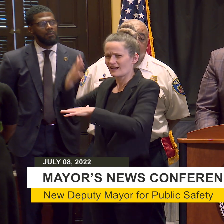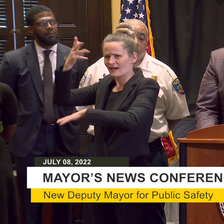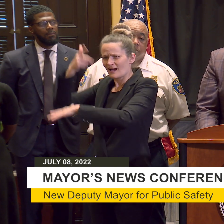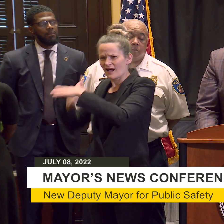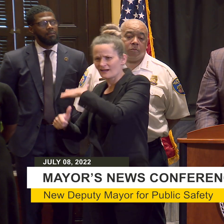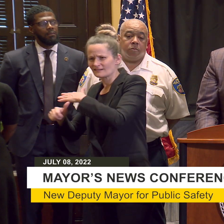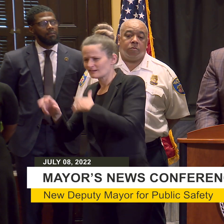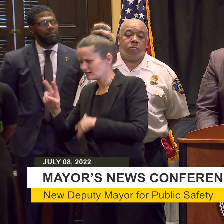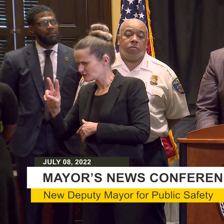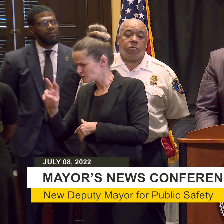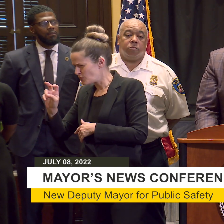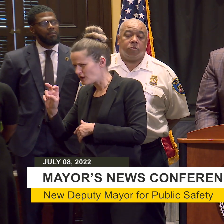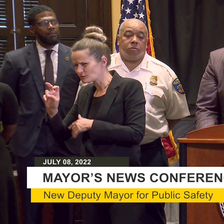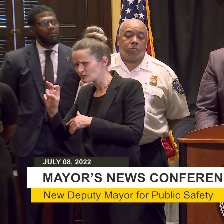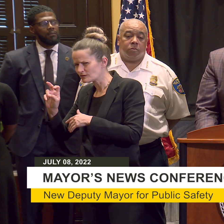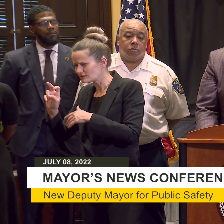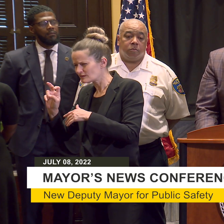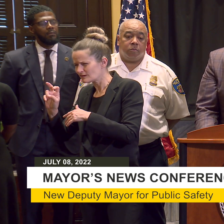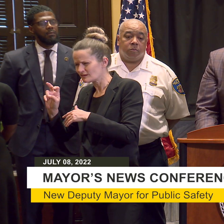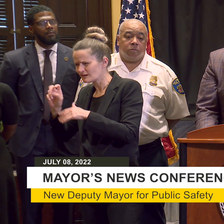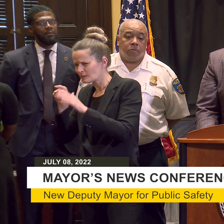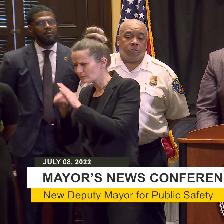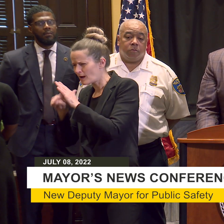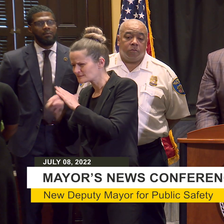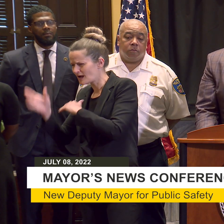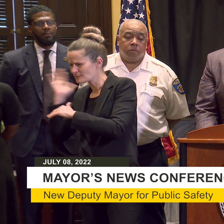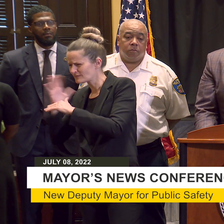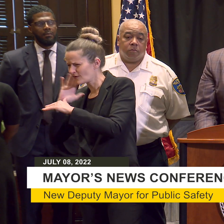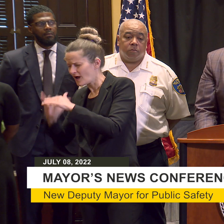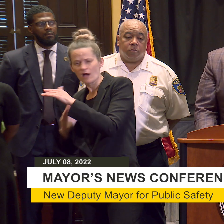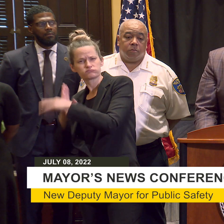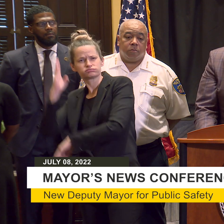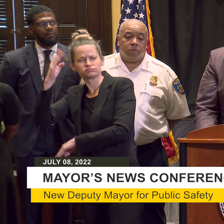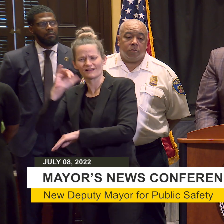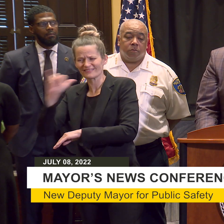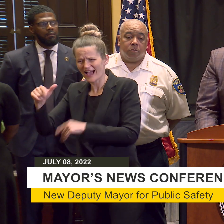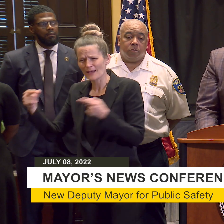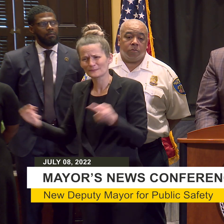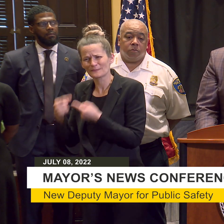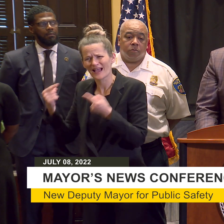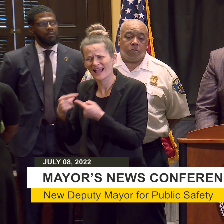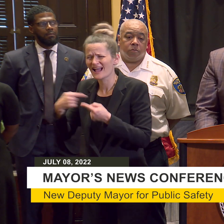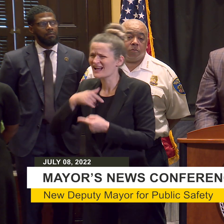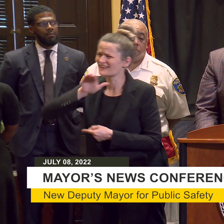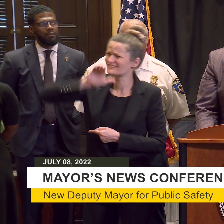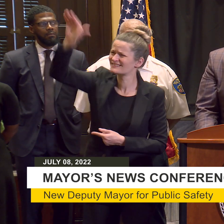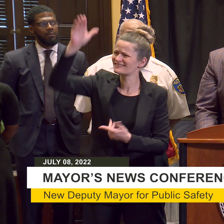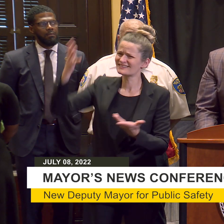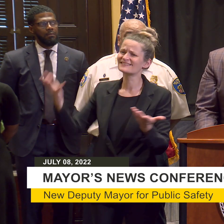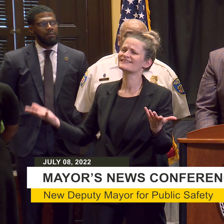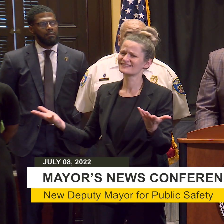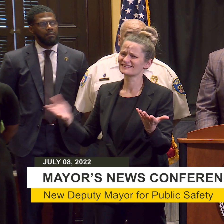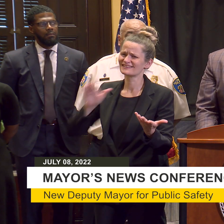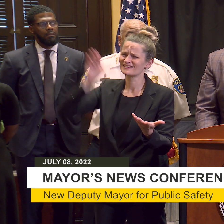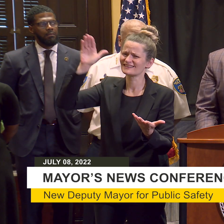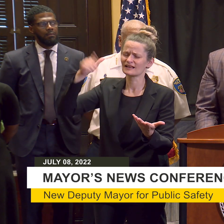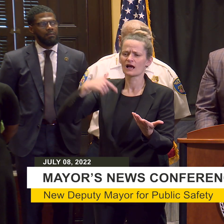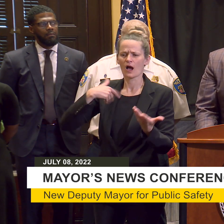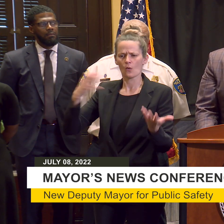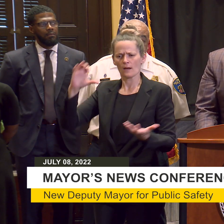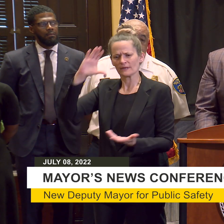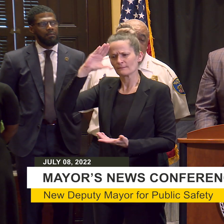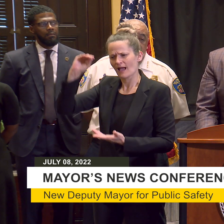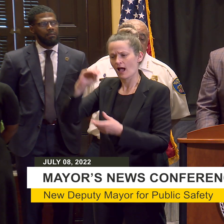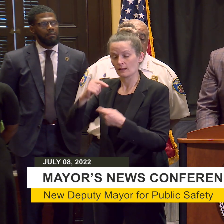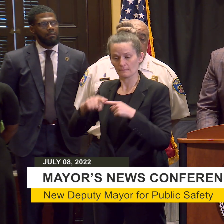suffering in Baltimore. So I acted irrationally and I'm man enough to apologize to the